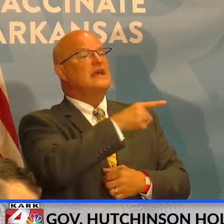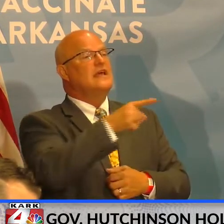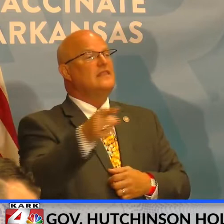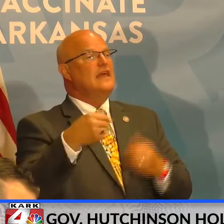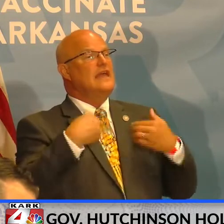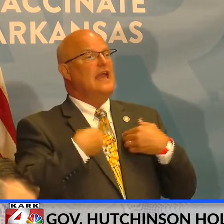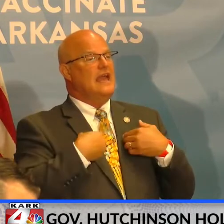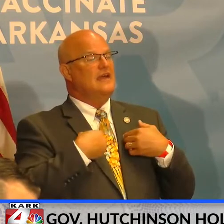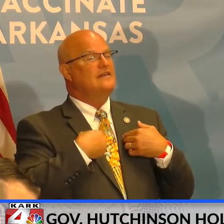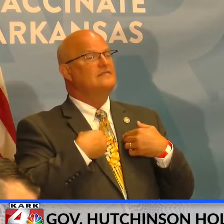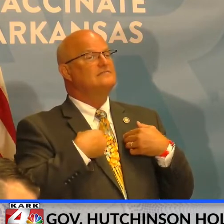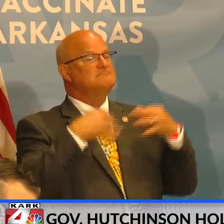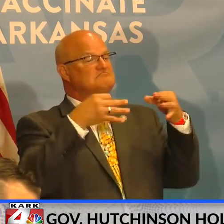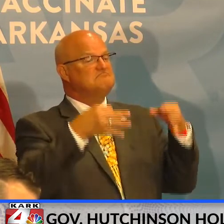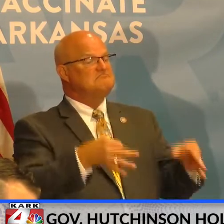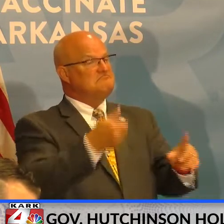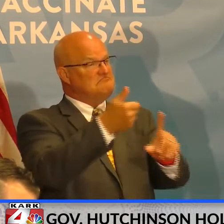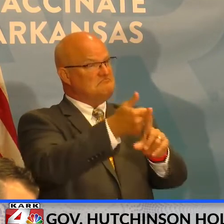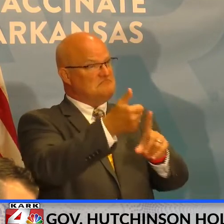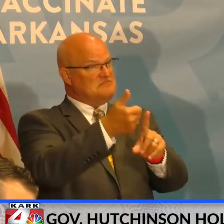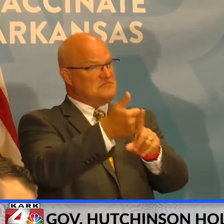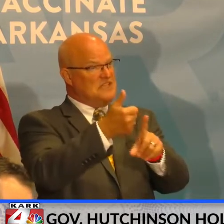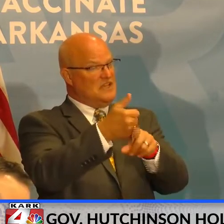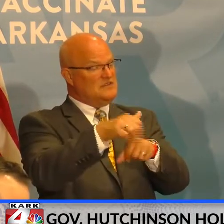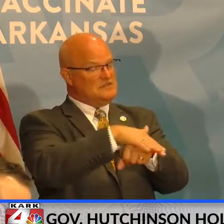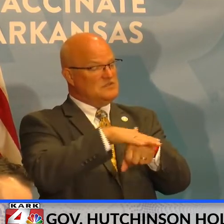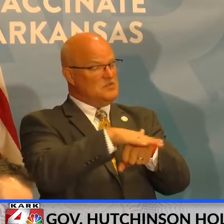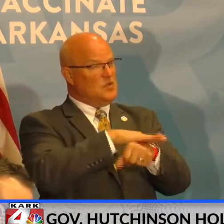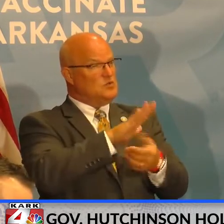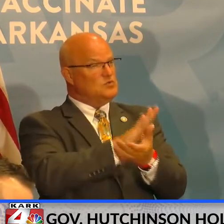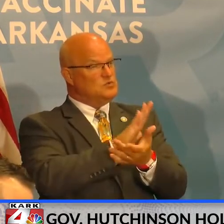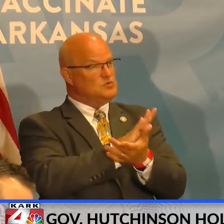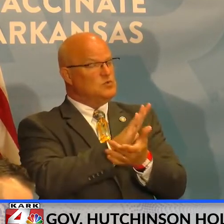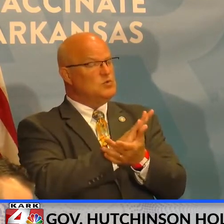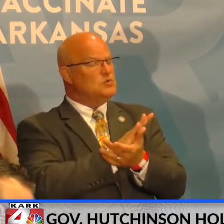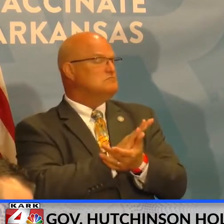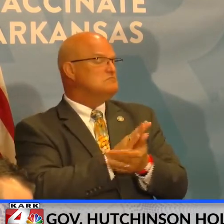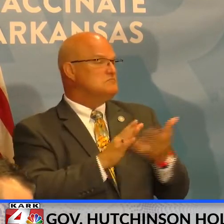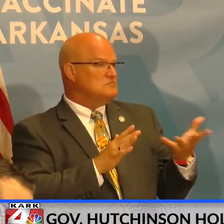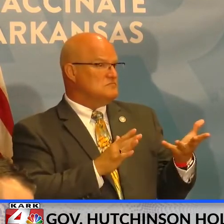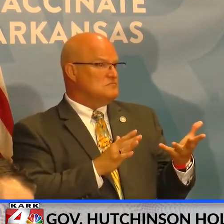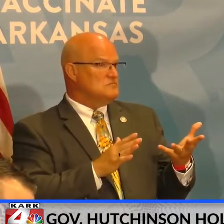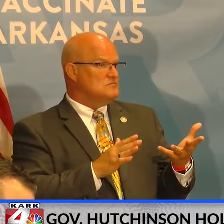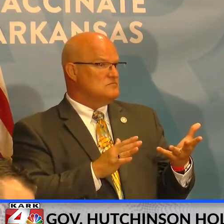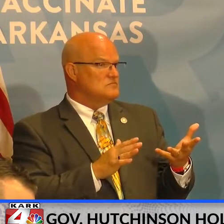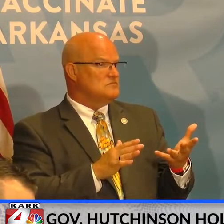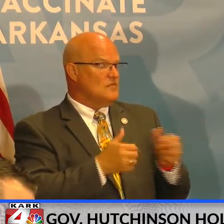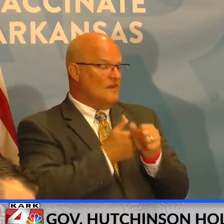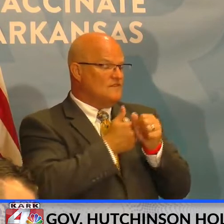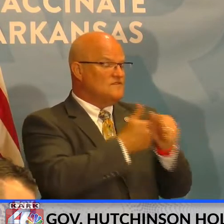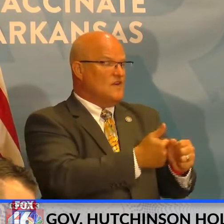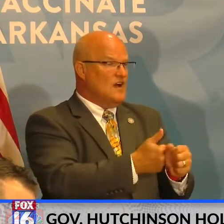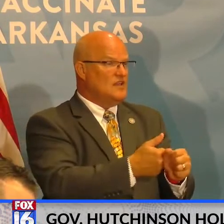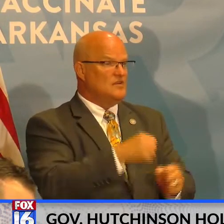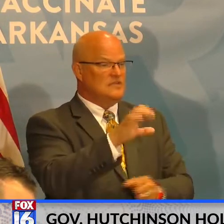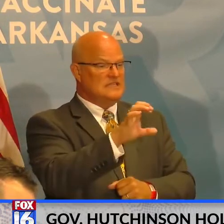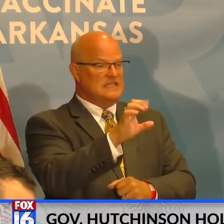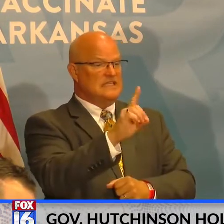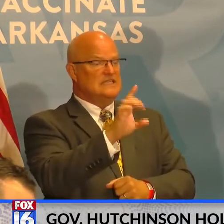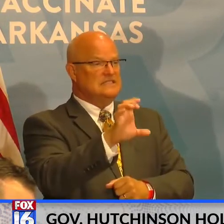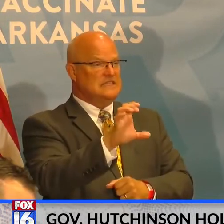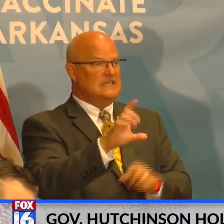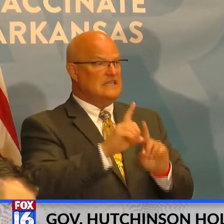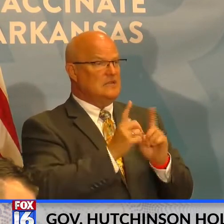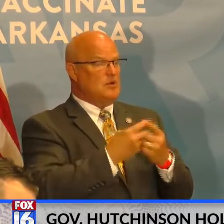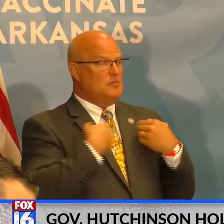to make their own decision on their local school district as to following the CDC and Department